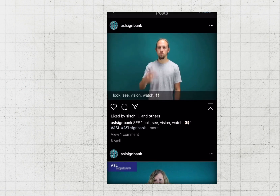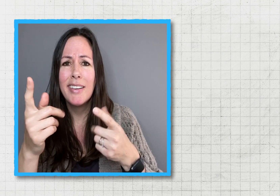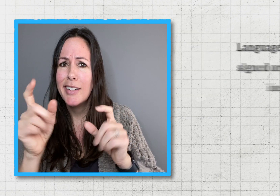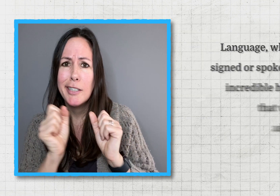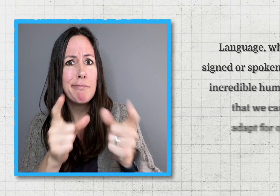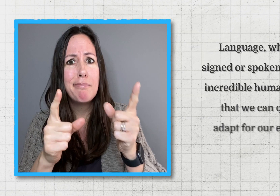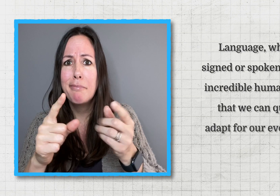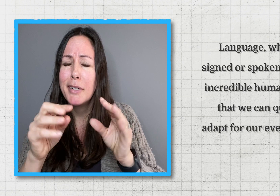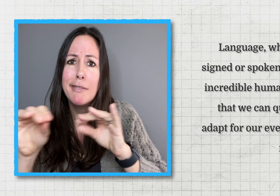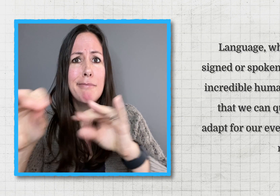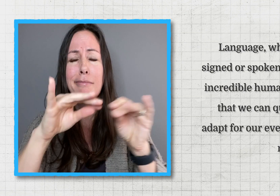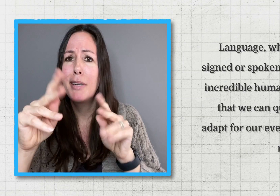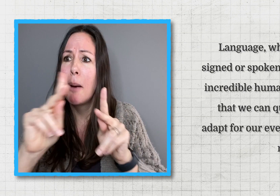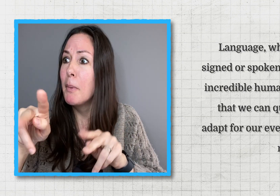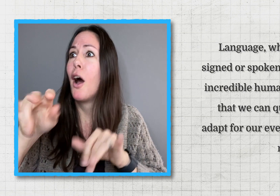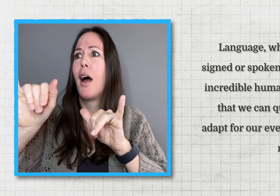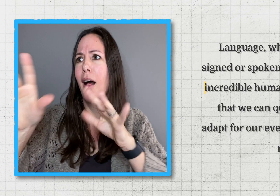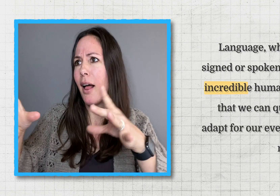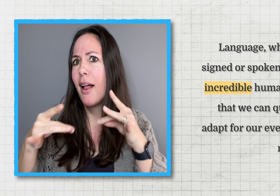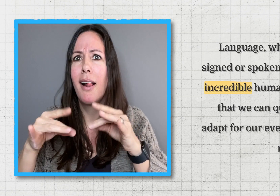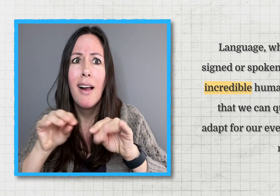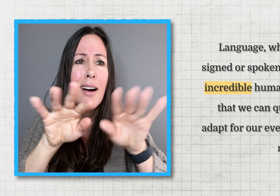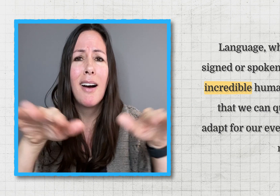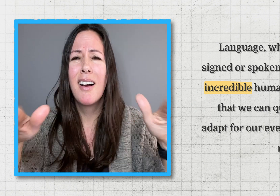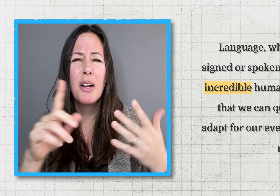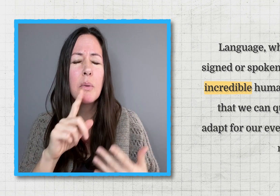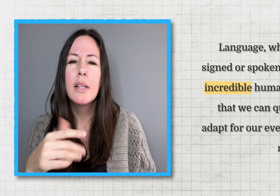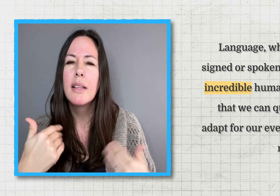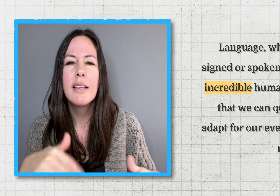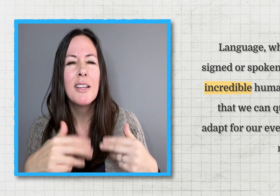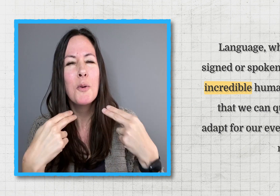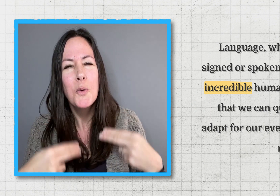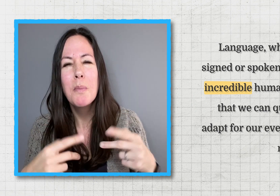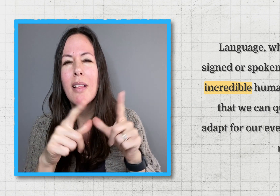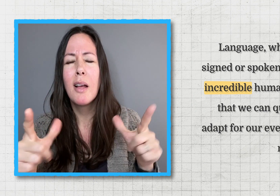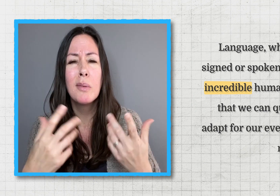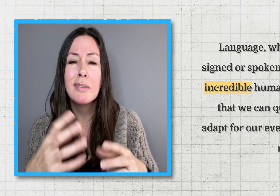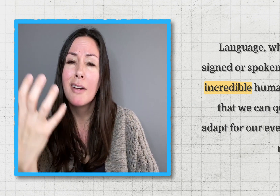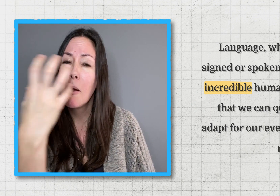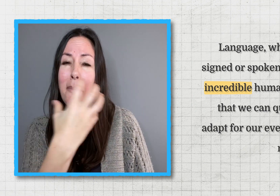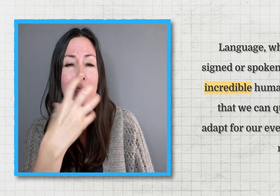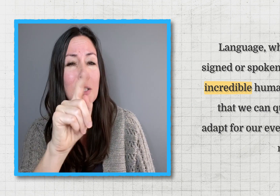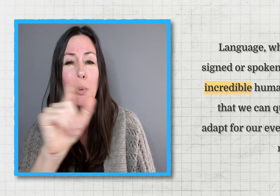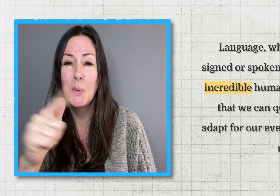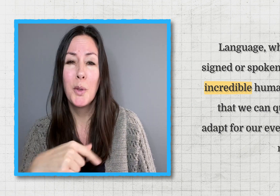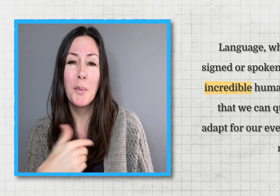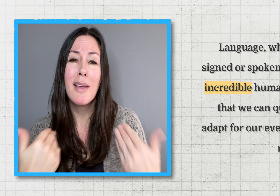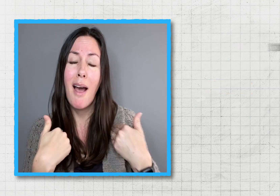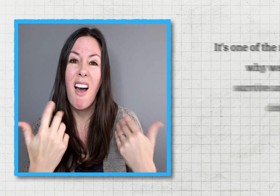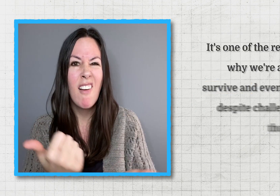Language, whether signed or spoken, is an incredible human tool that we can quickly adapt for our everyday needs. It's one